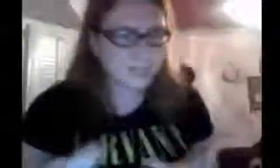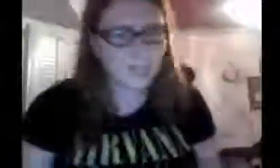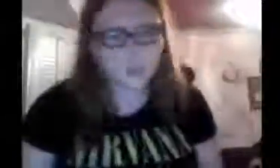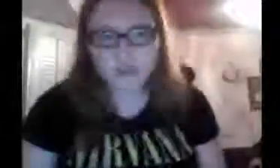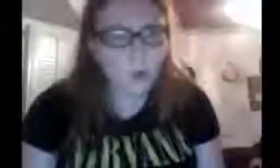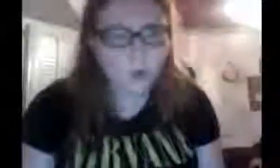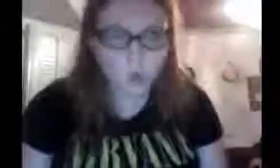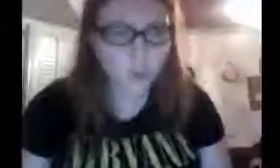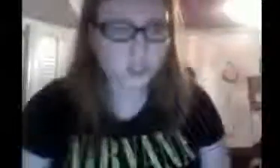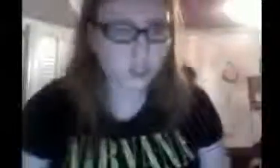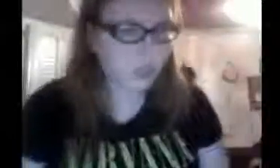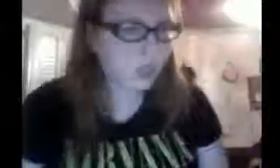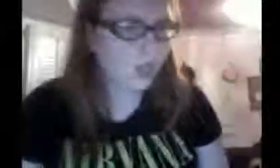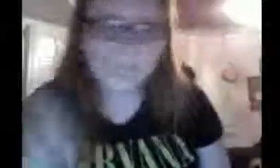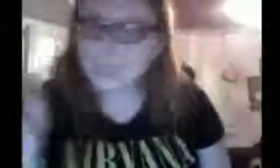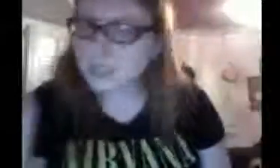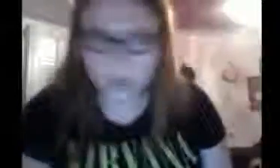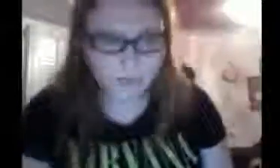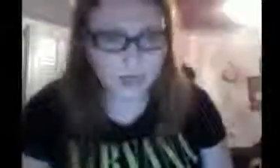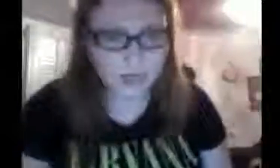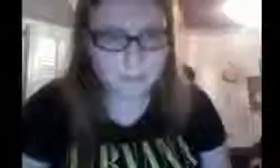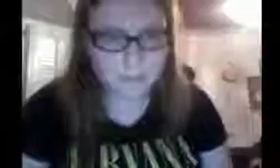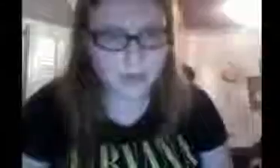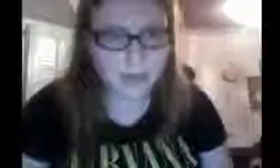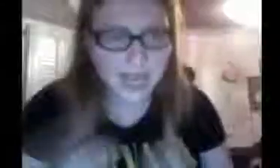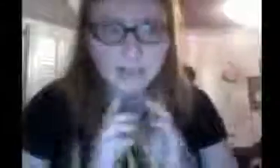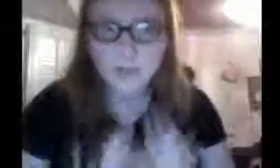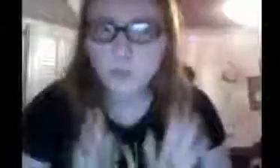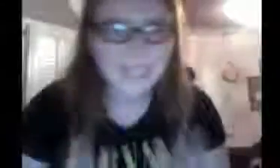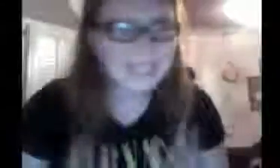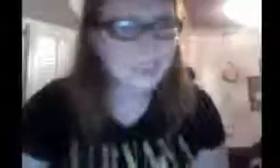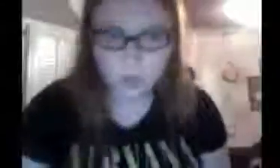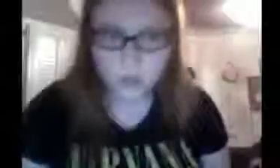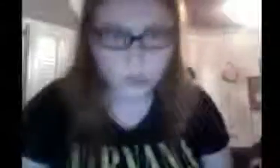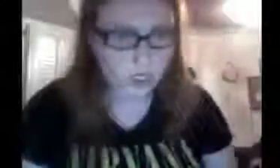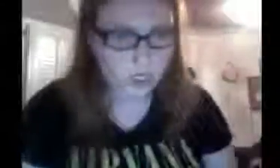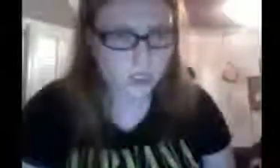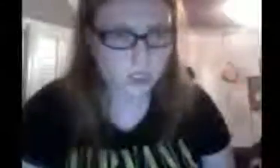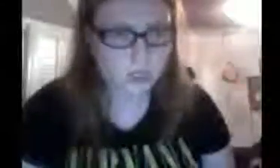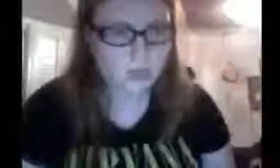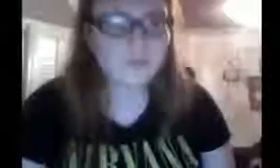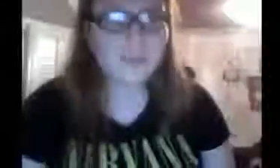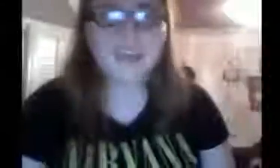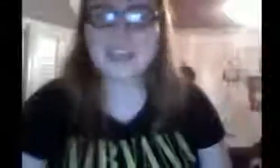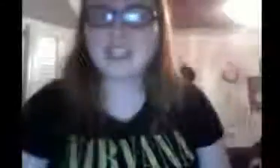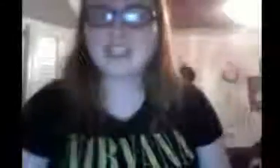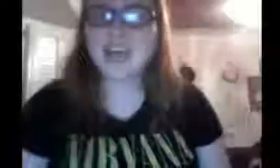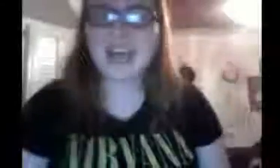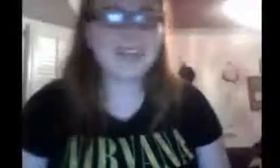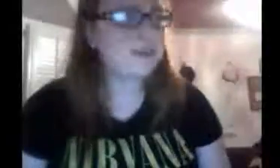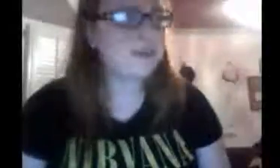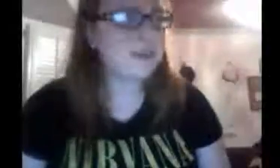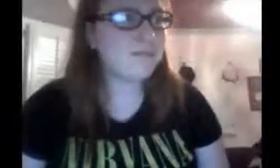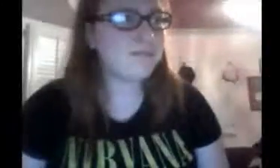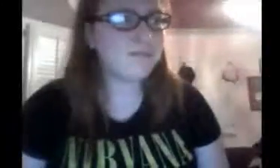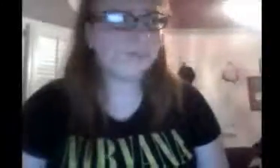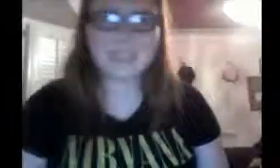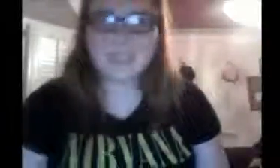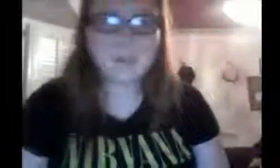was really no closure. I saw the final episode, and there was no closure. Like, it just ended with just like a